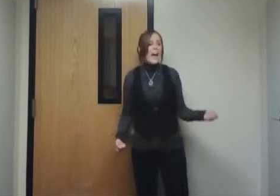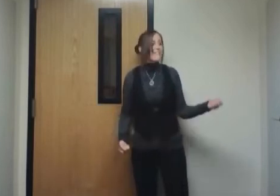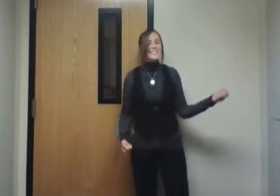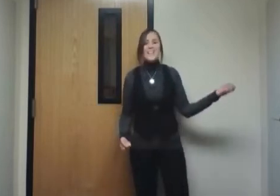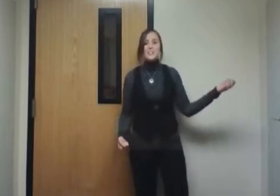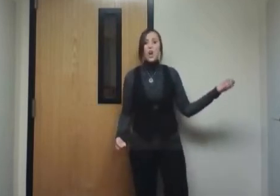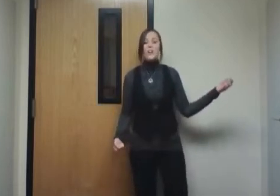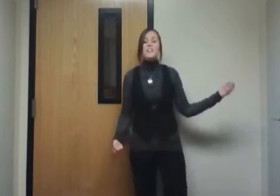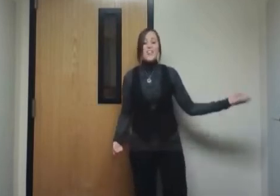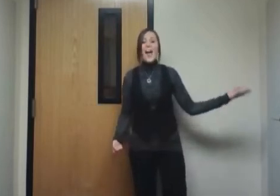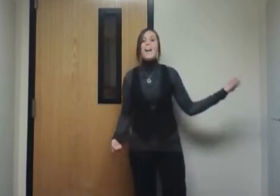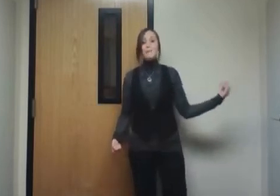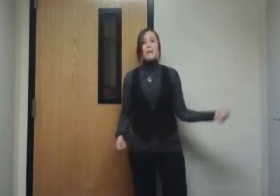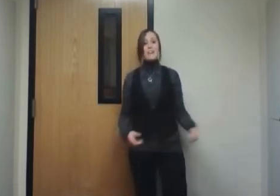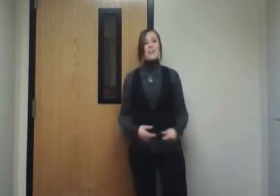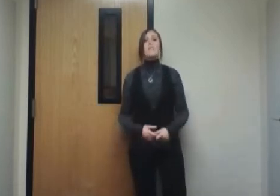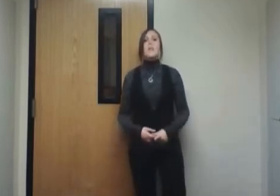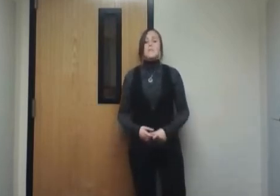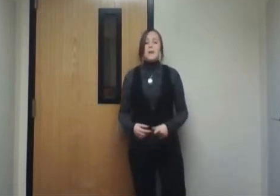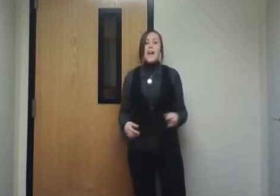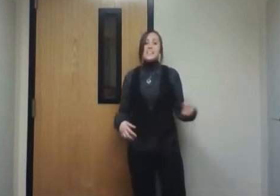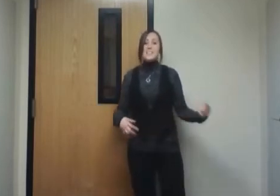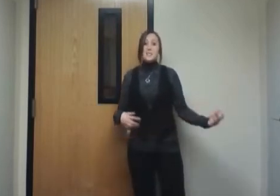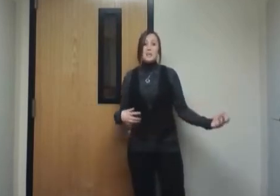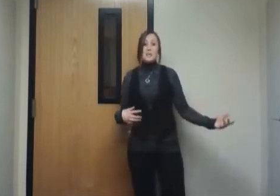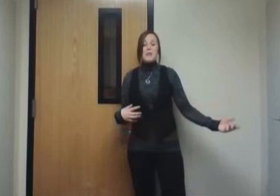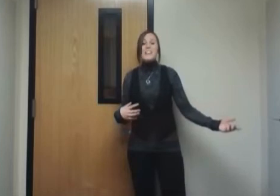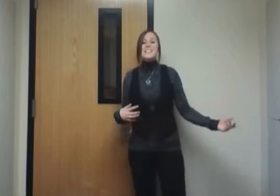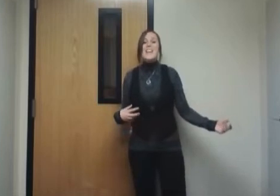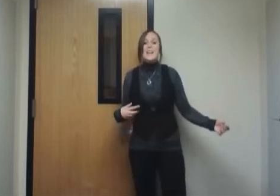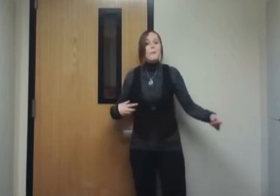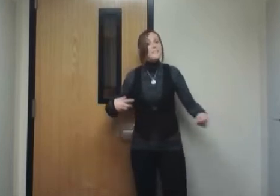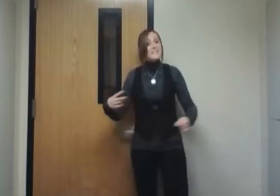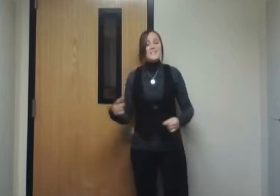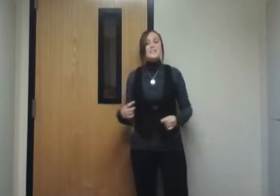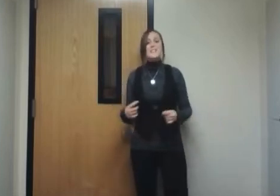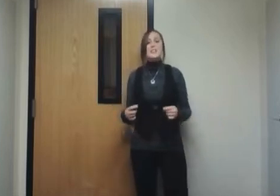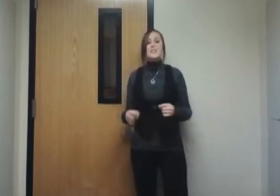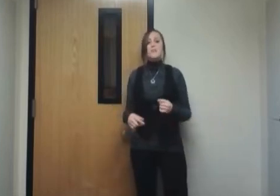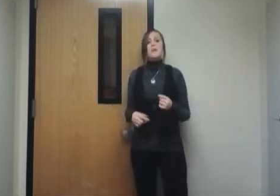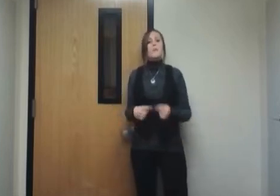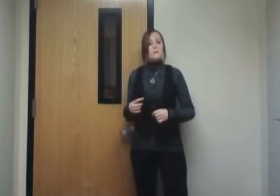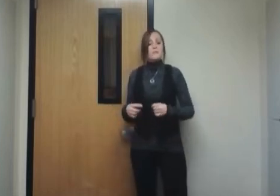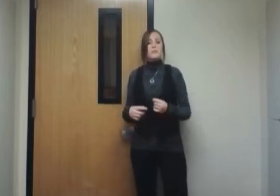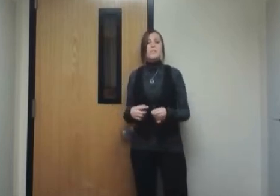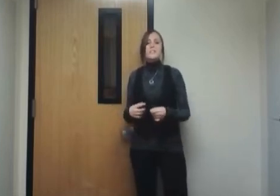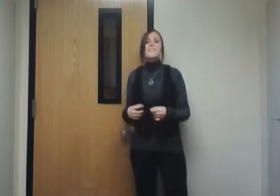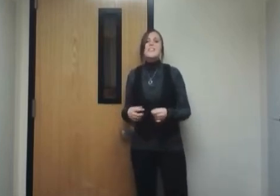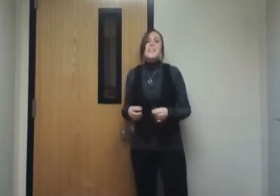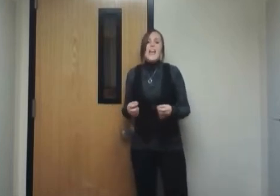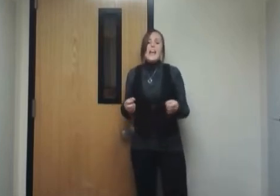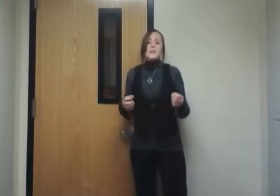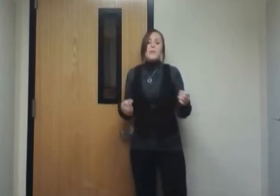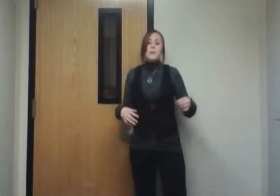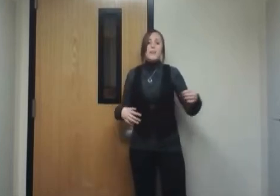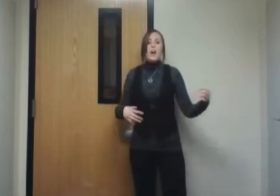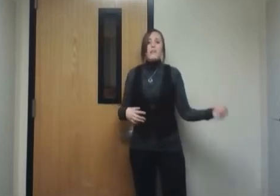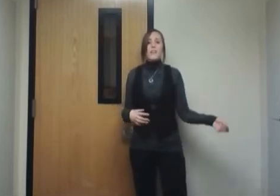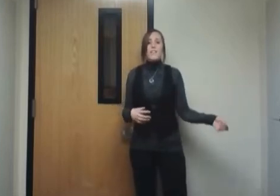have a cent called the half penny. But as CGP Grace said, it was discontinued for being worth too little. And when we got rid of